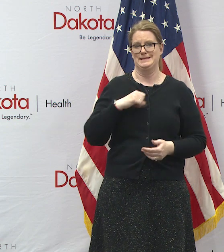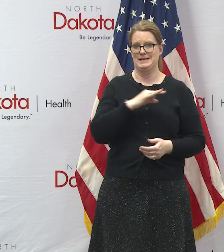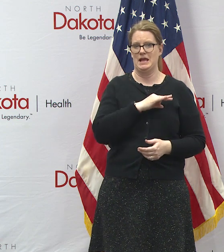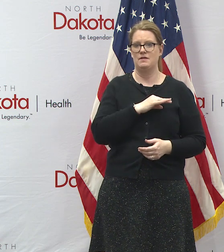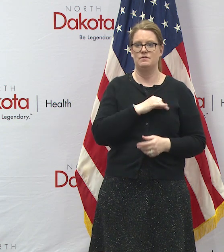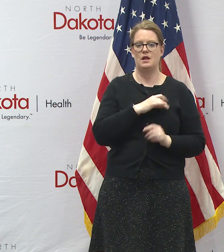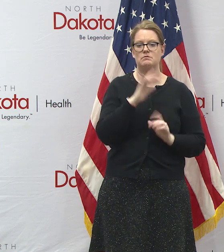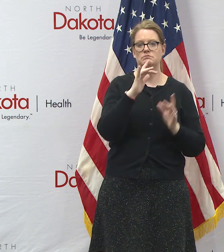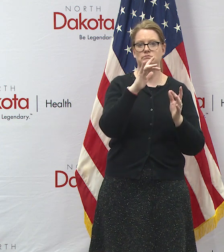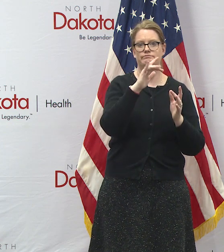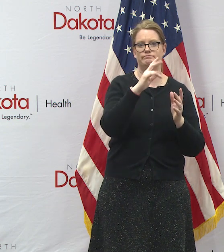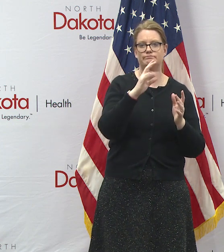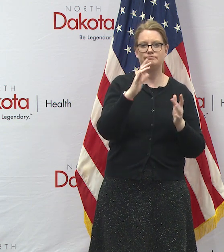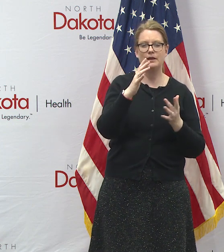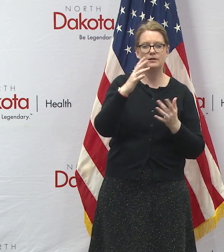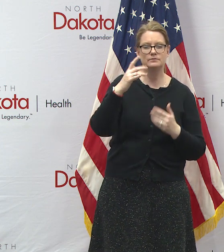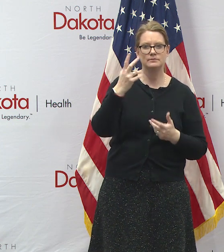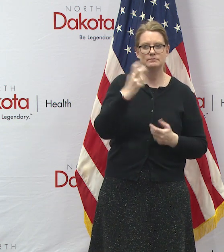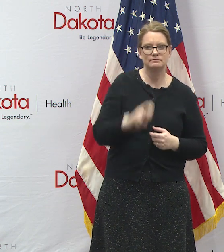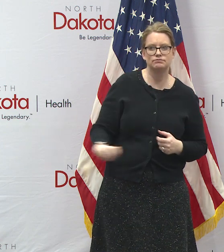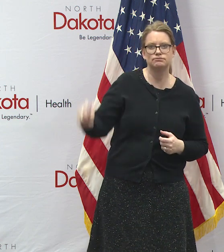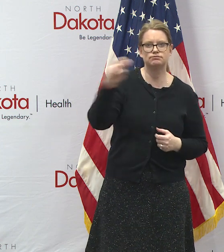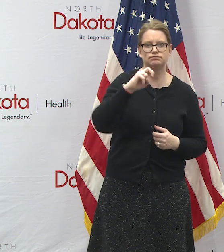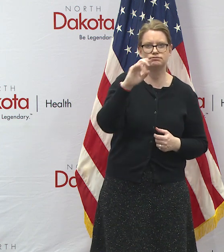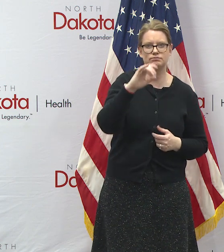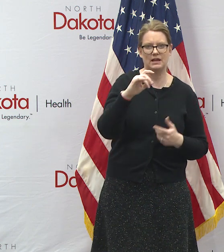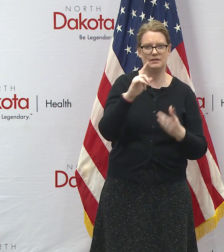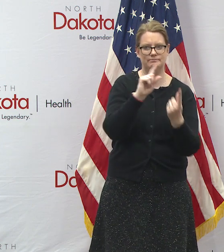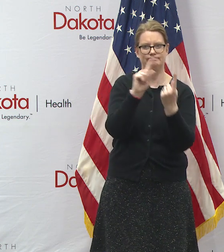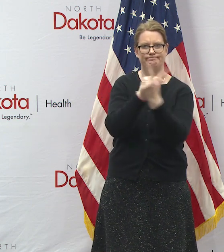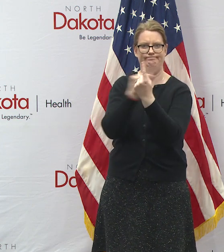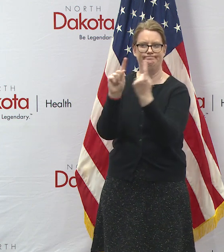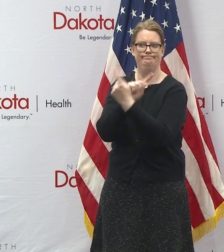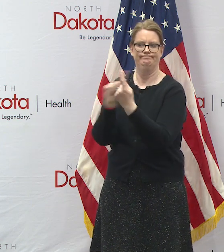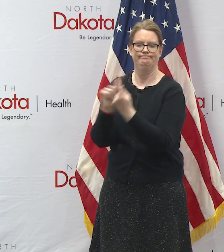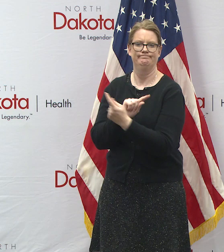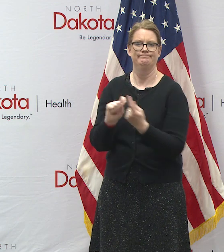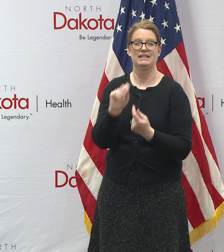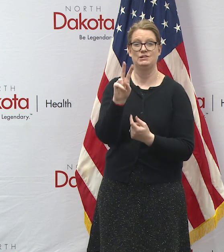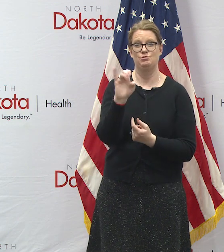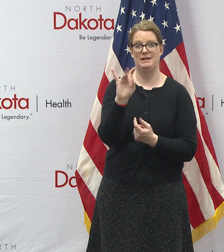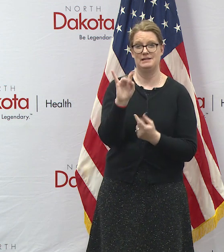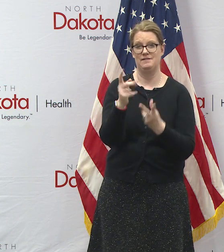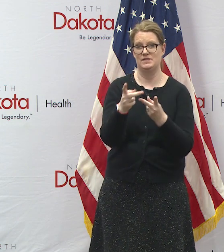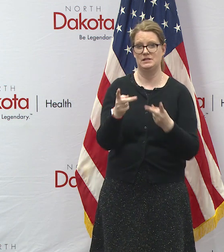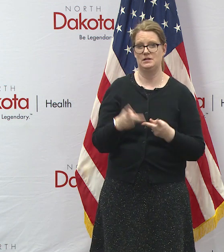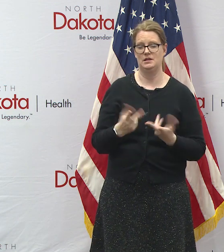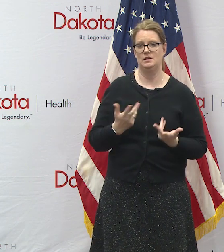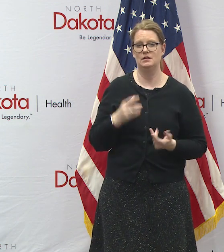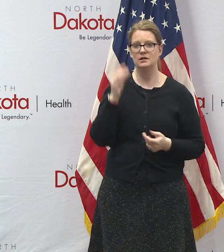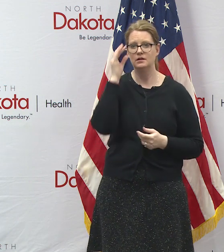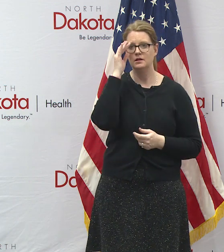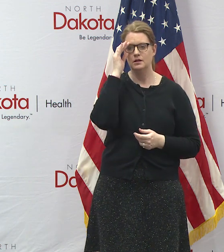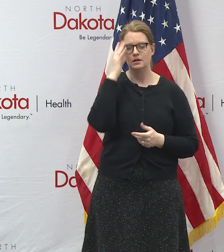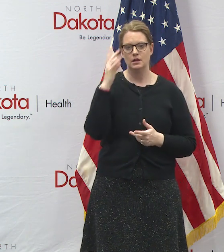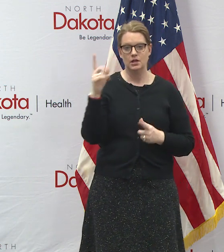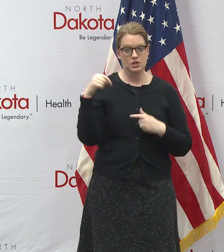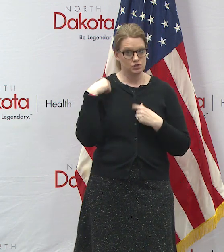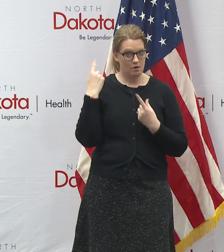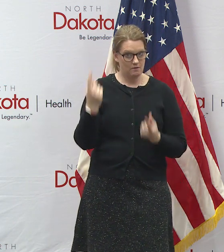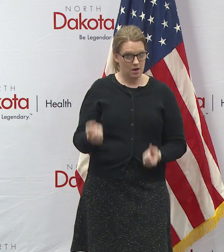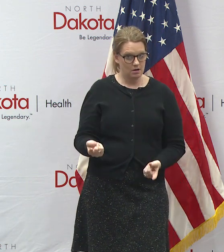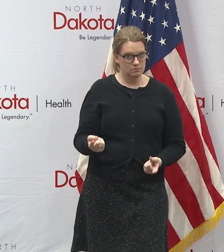that made it to all 218 facilities and to all the frontline staff at those nursing homes so far we have not had any